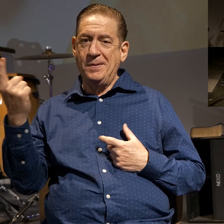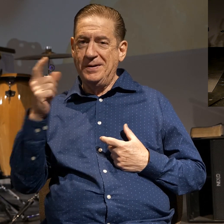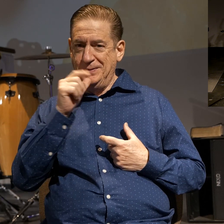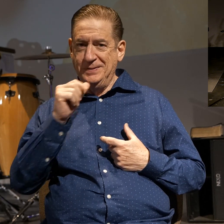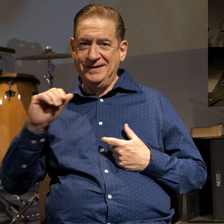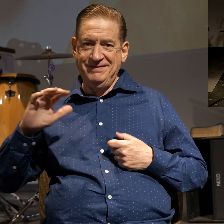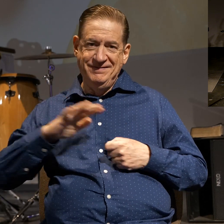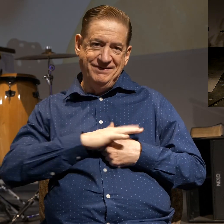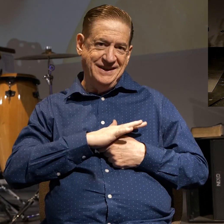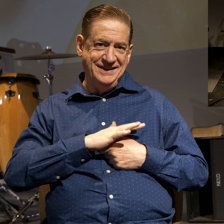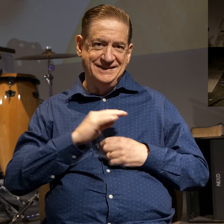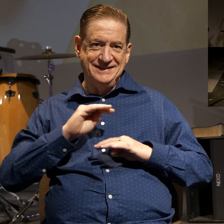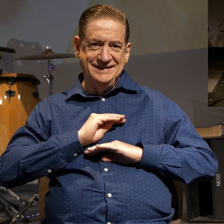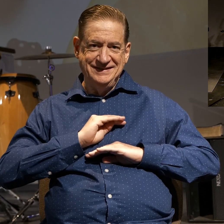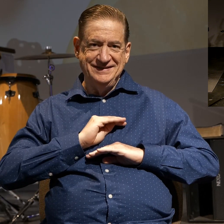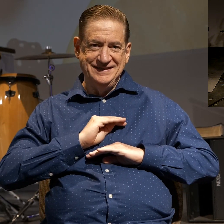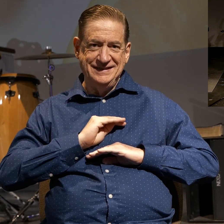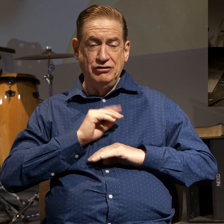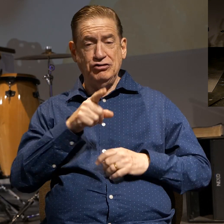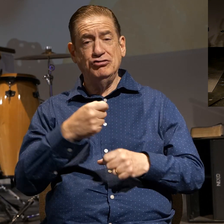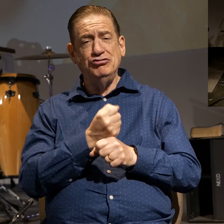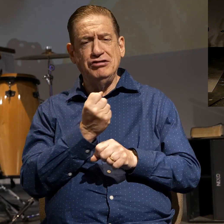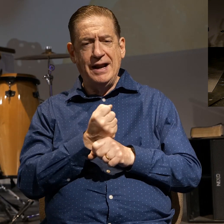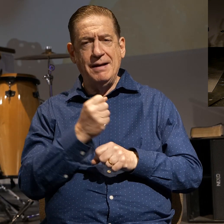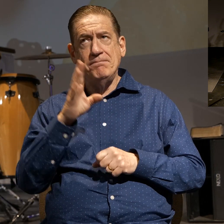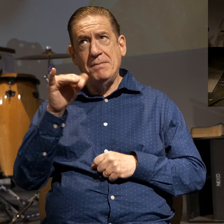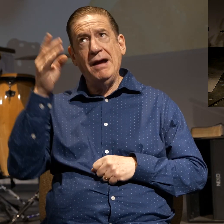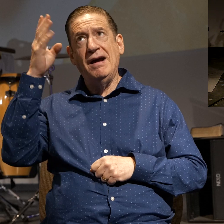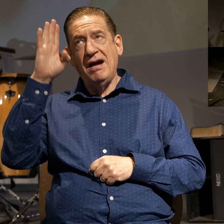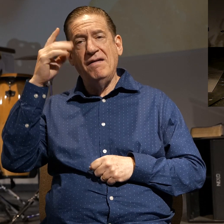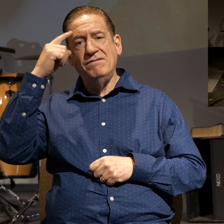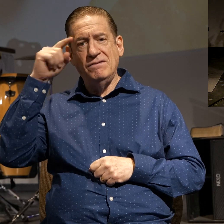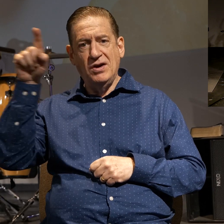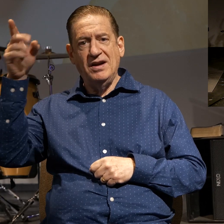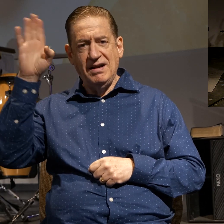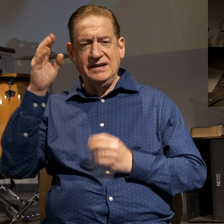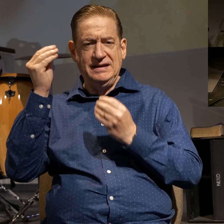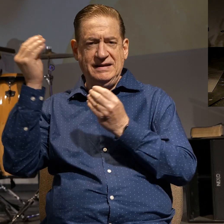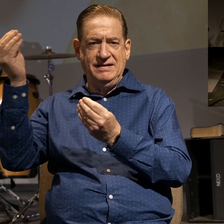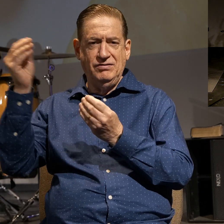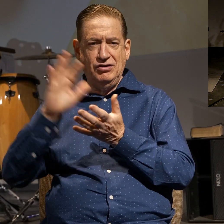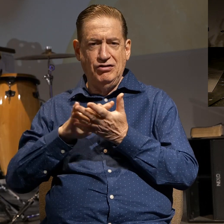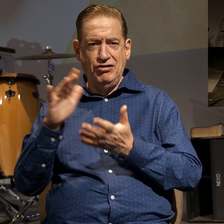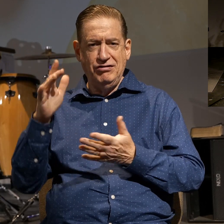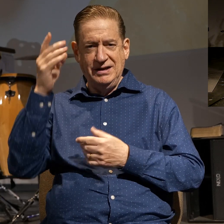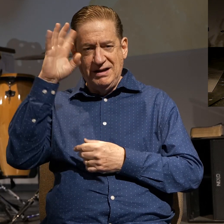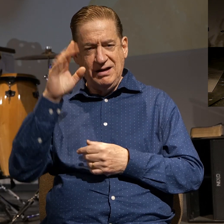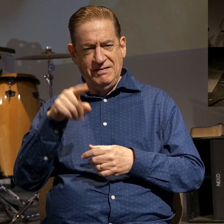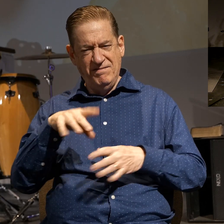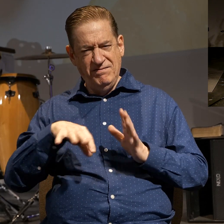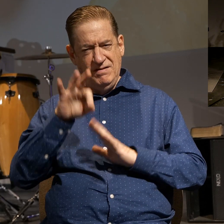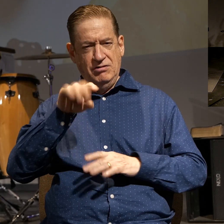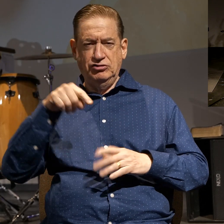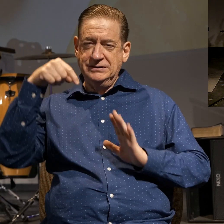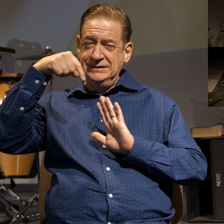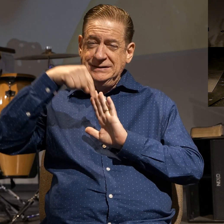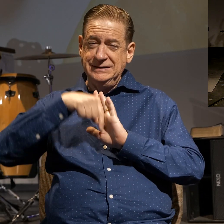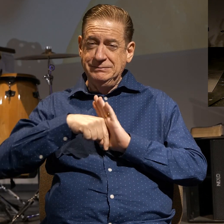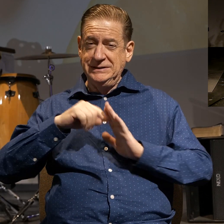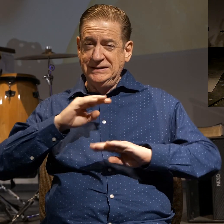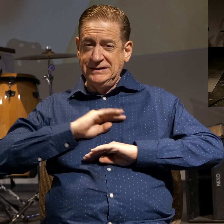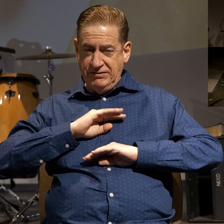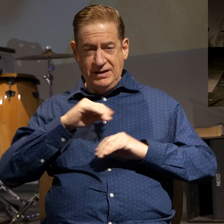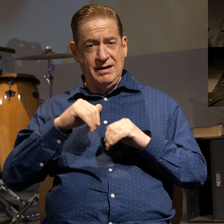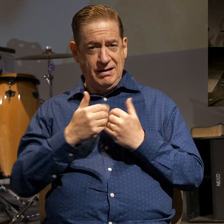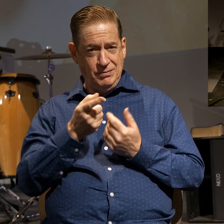You were created by God, for God, to give glory to God, to find your deepest satisfaction in Him. That's how you give glory to Him.